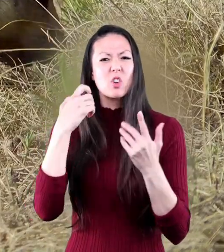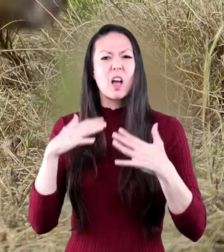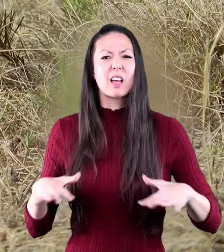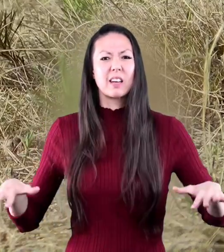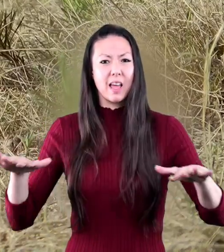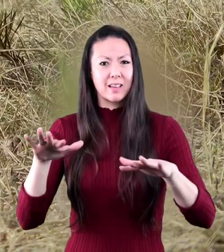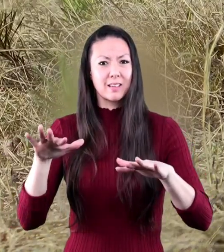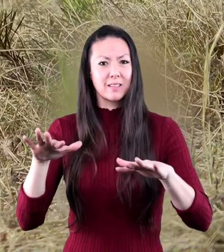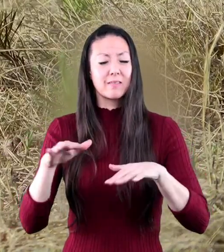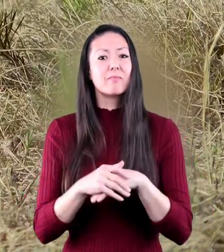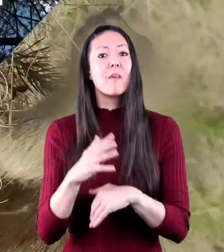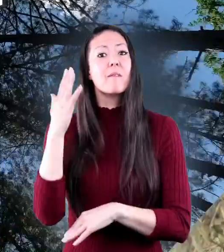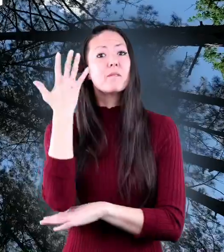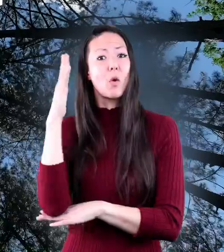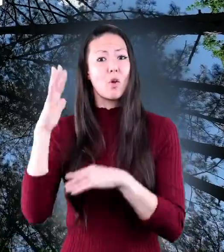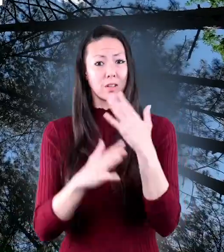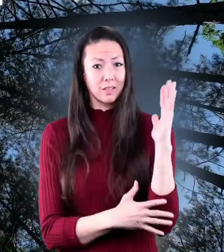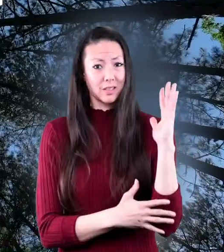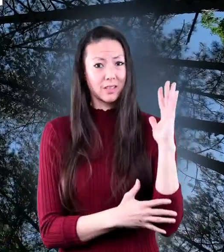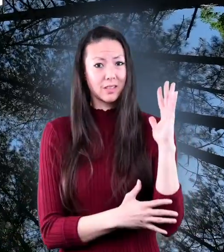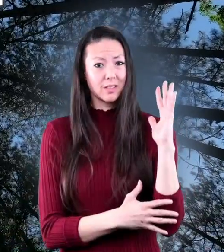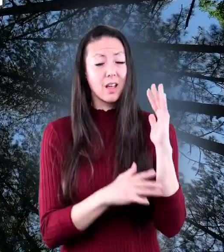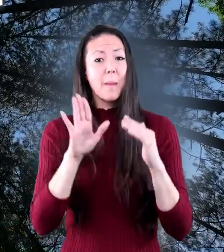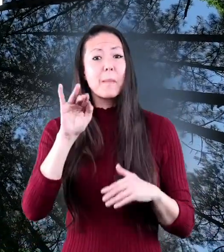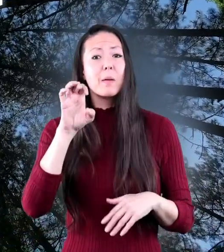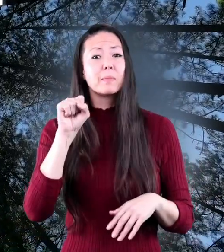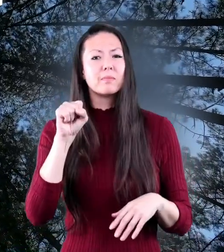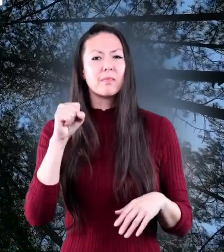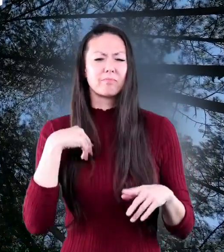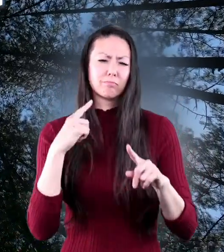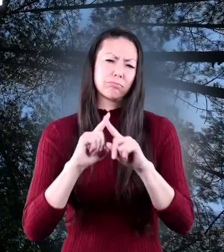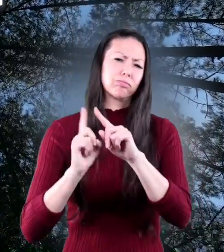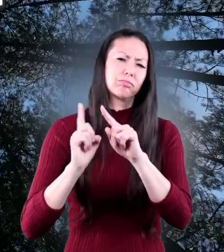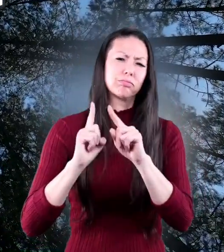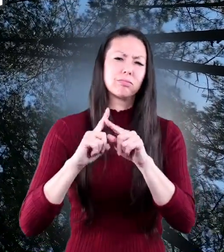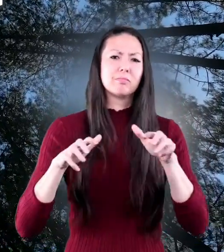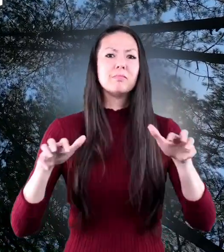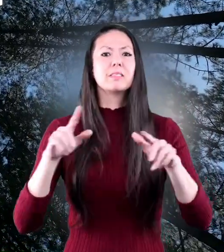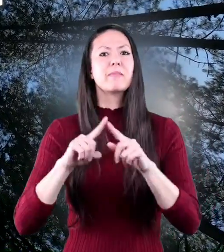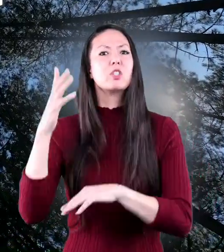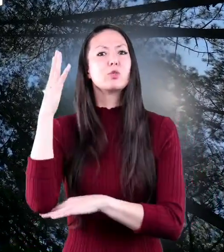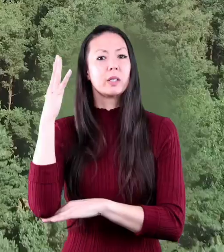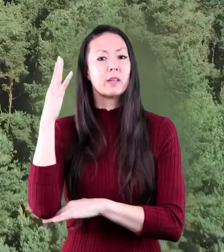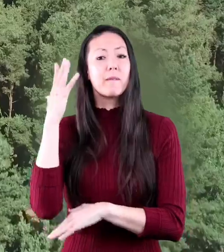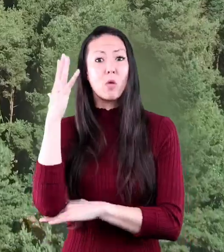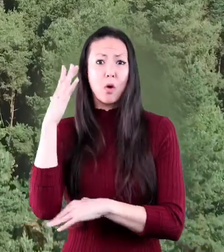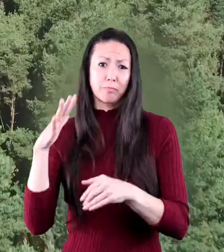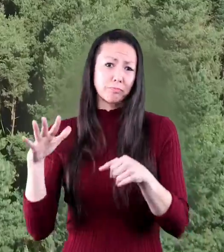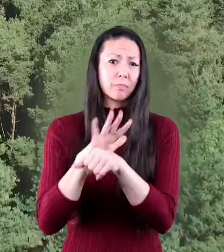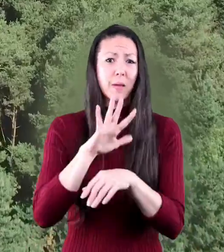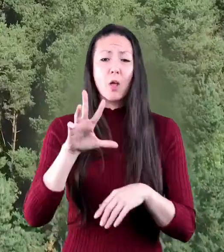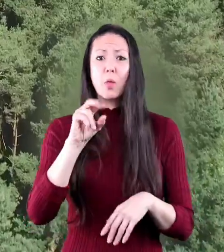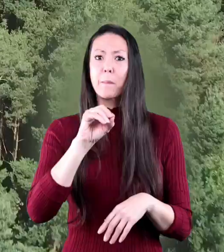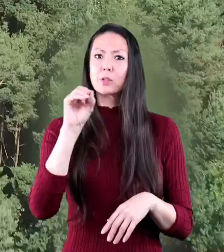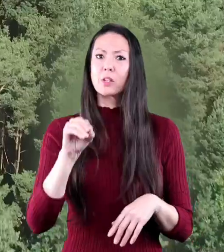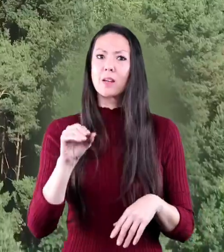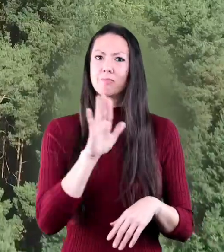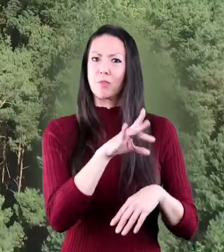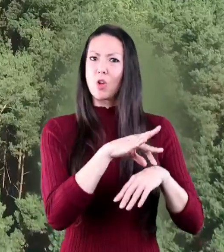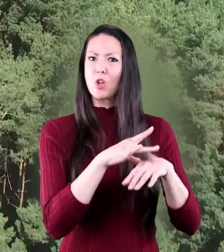forest this biome has many trees forests cover 30 percent of earth's